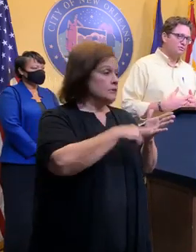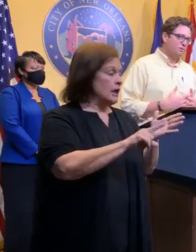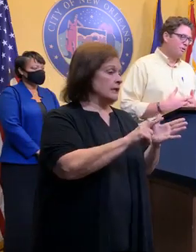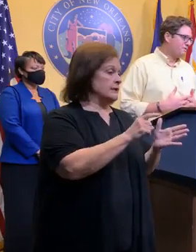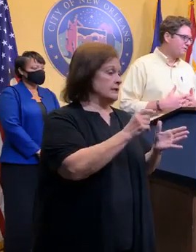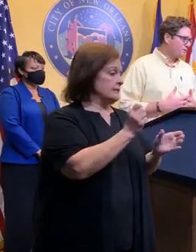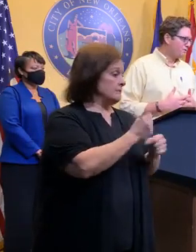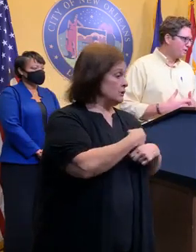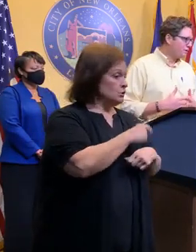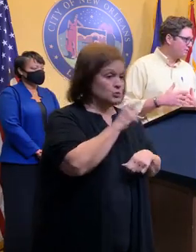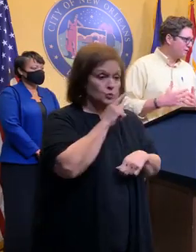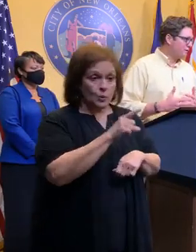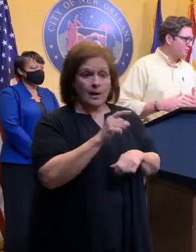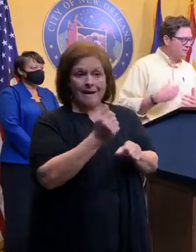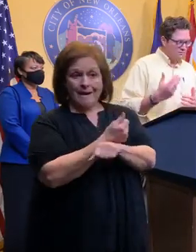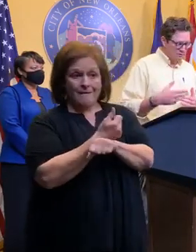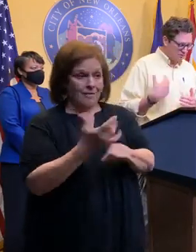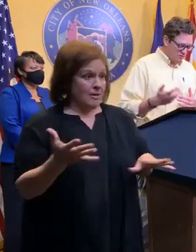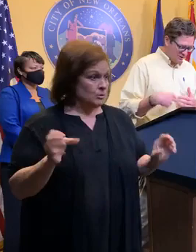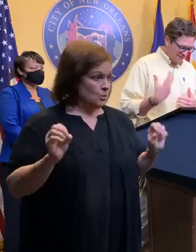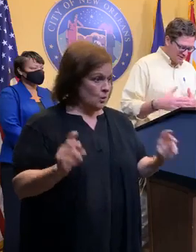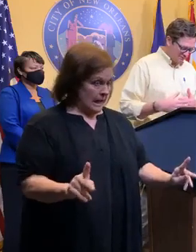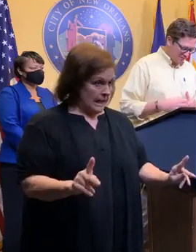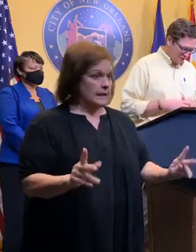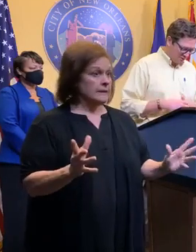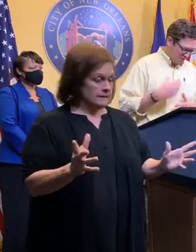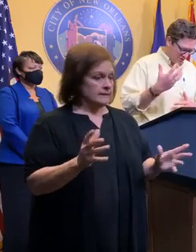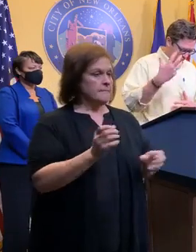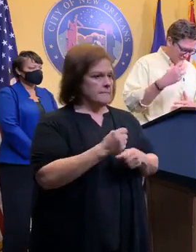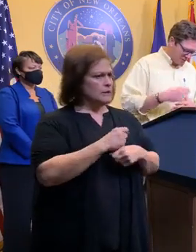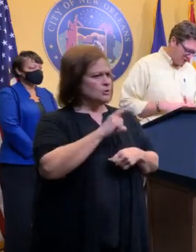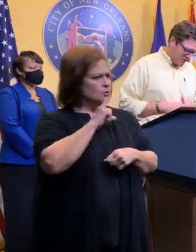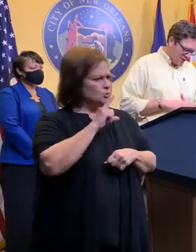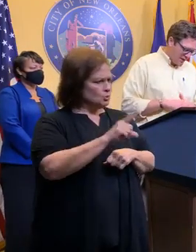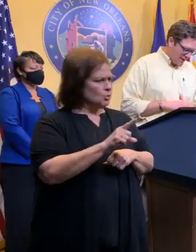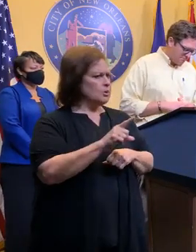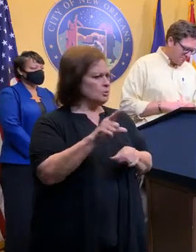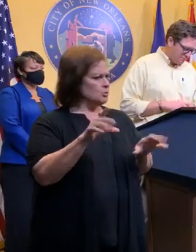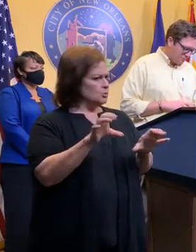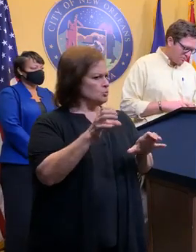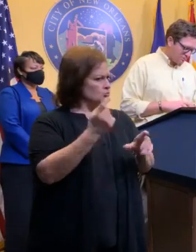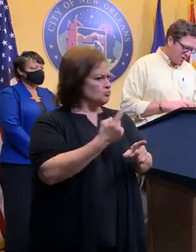make sure if you're a private developer, you're doing that stuff the right way or a builder.